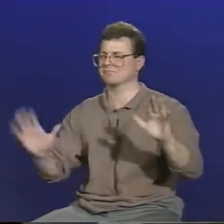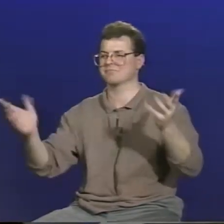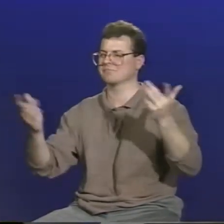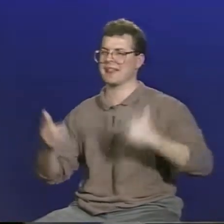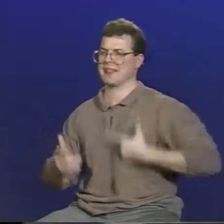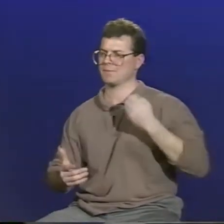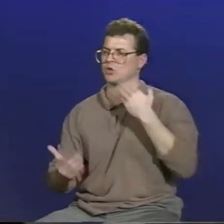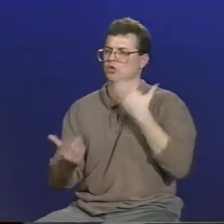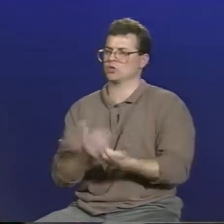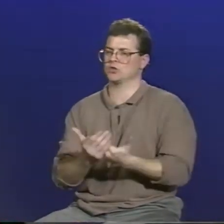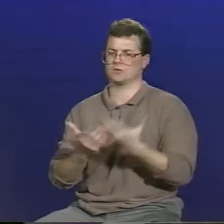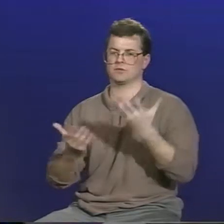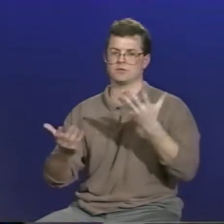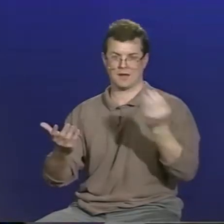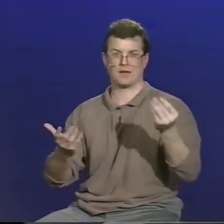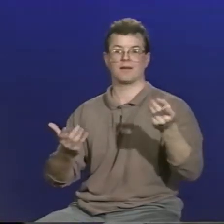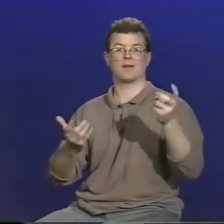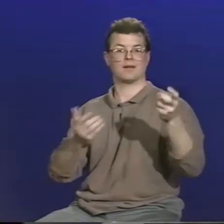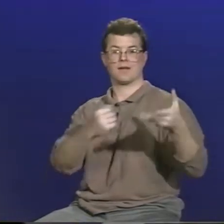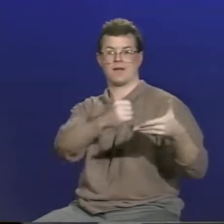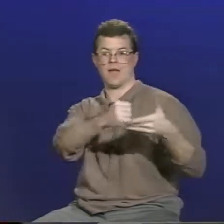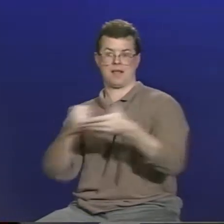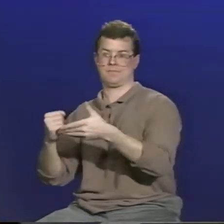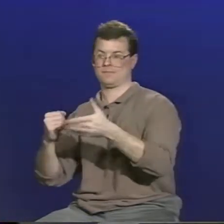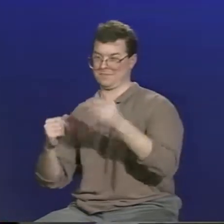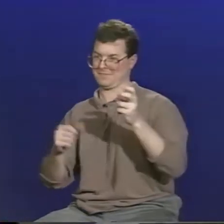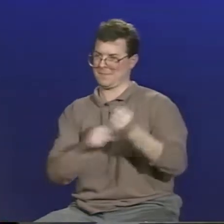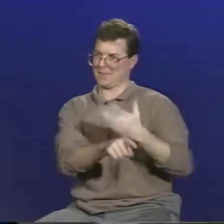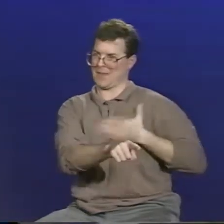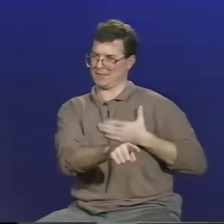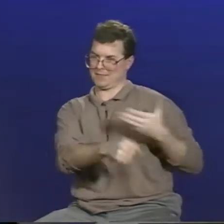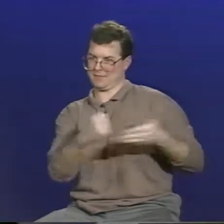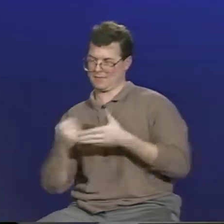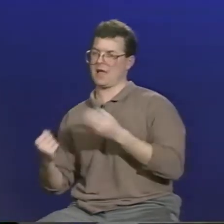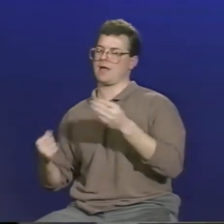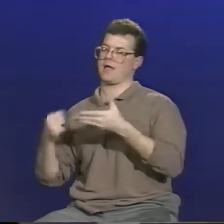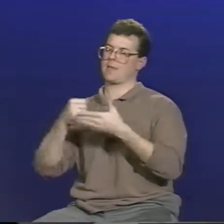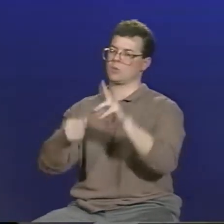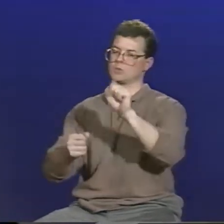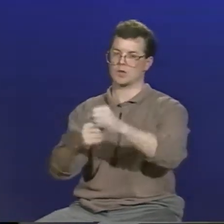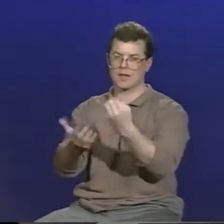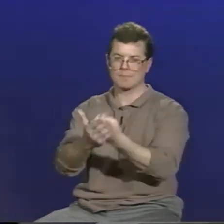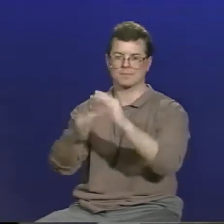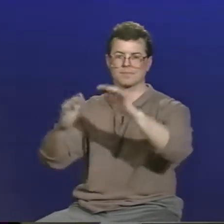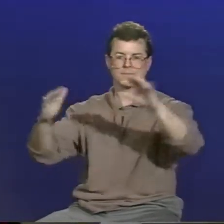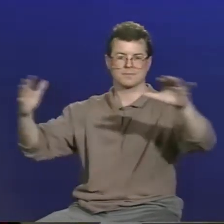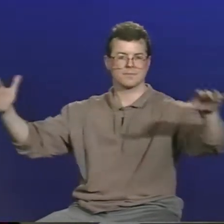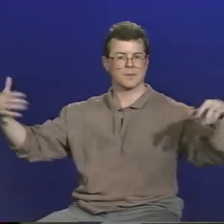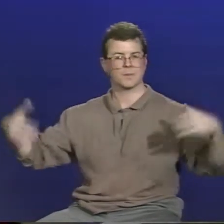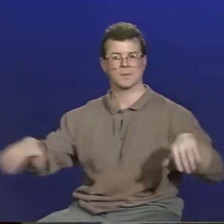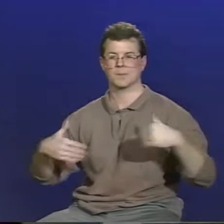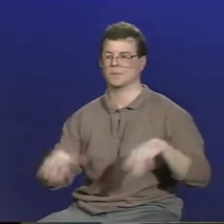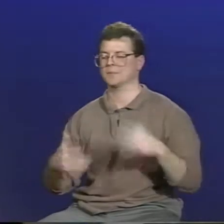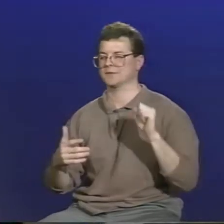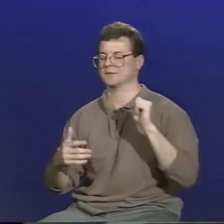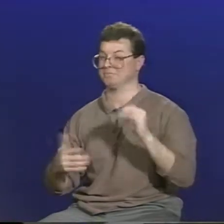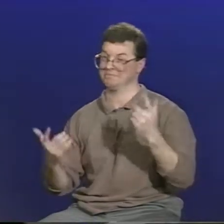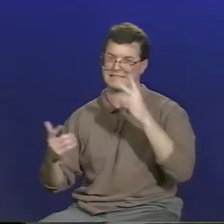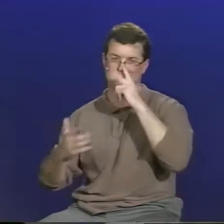Literacy skills are very important in order for people to have a good quality of life. And if there are deaf people that we can locate who have literacy skills,